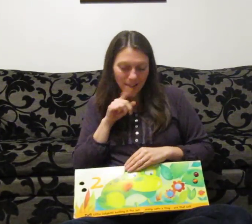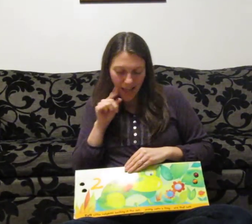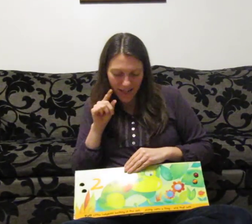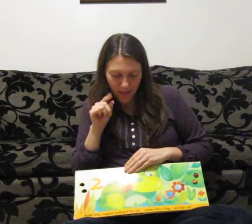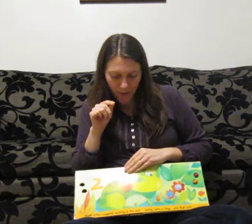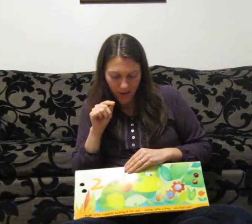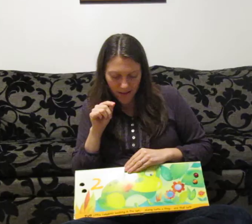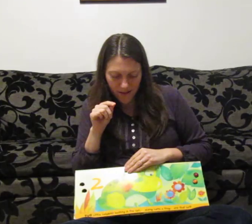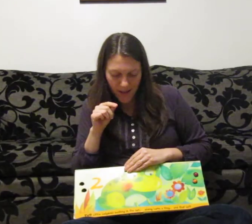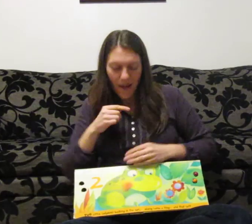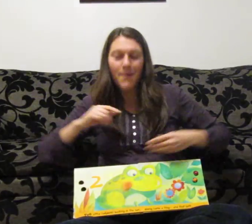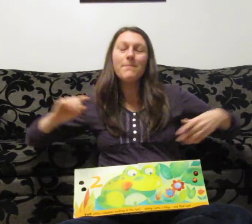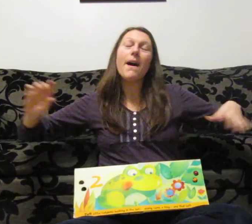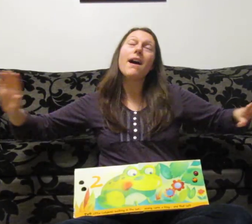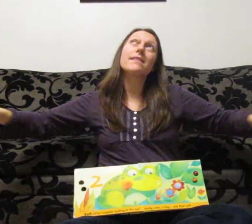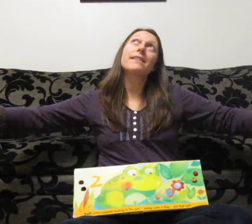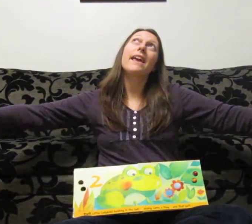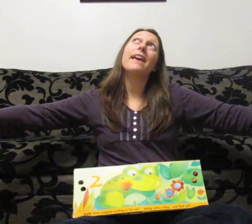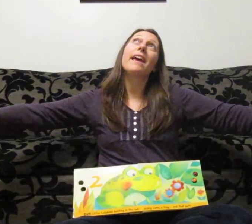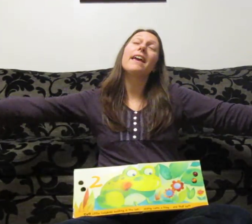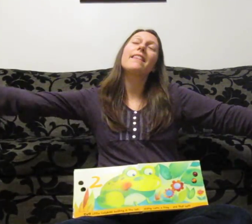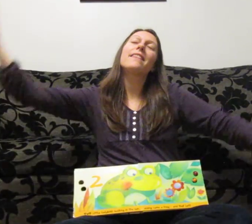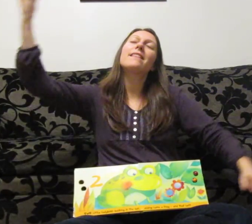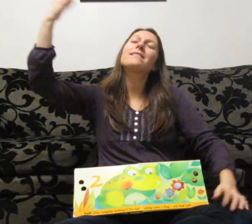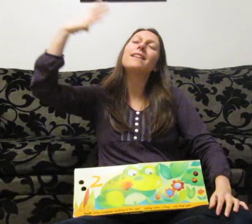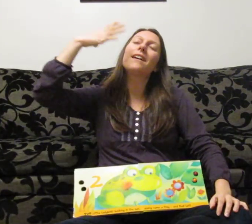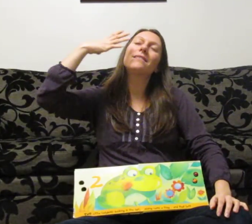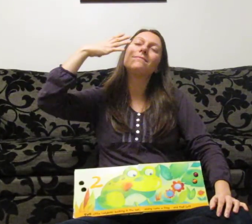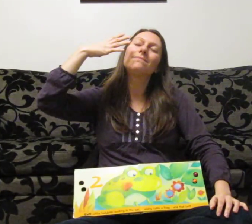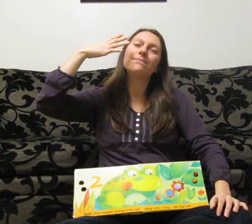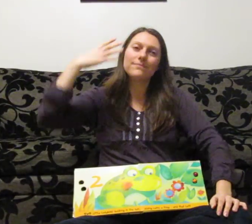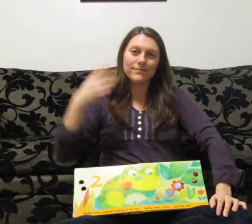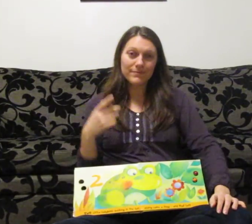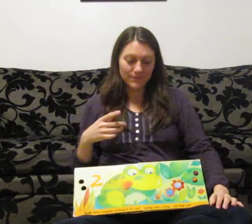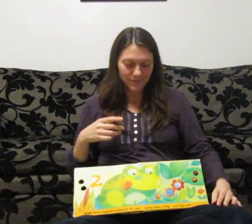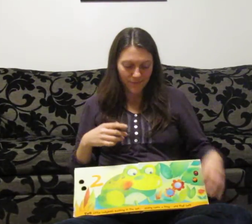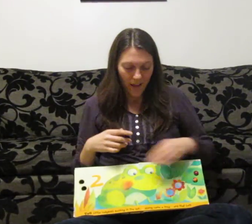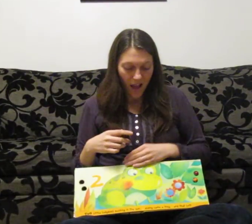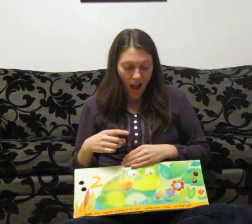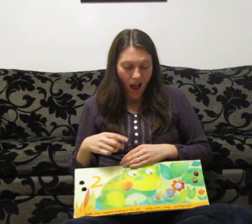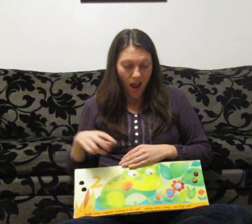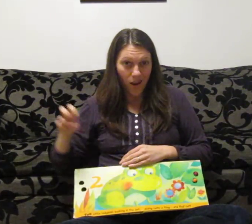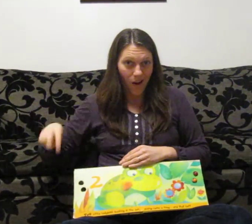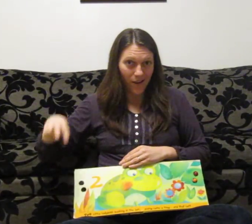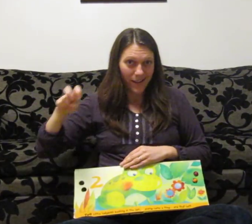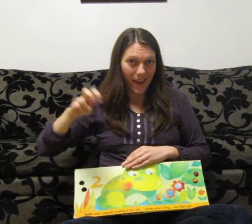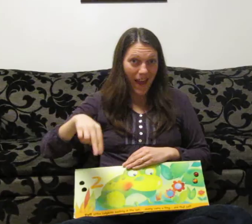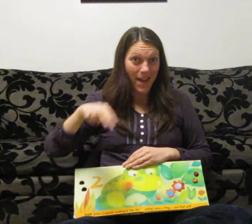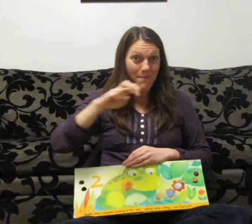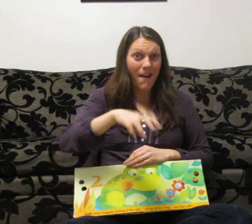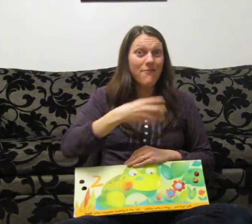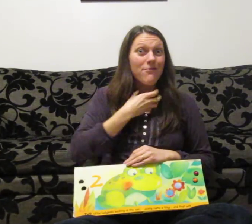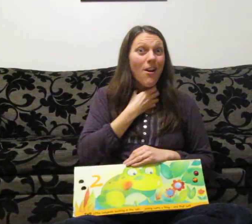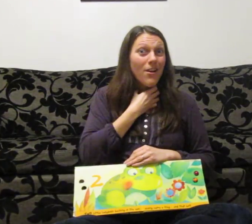ladybirds basking in the sun. Along came a frog